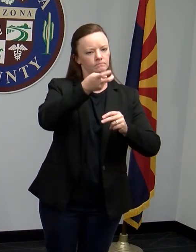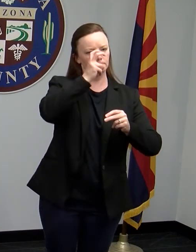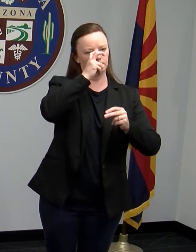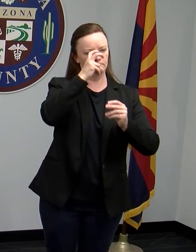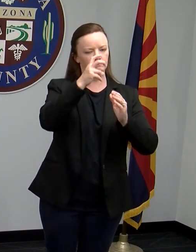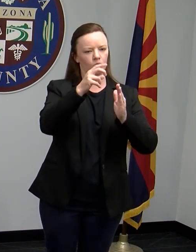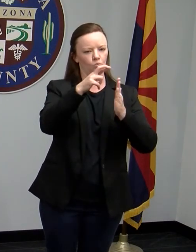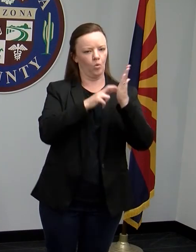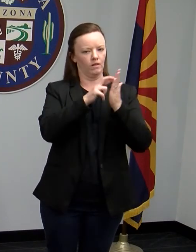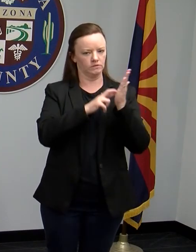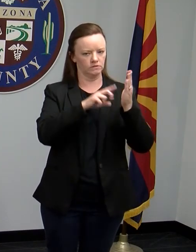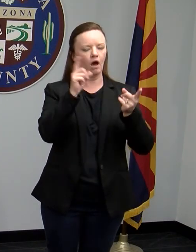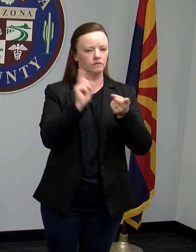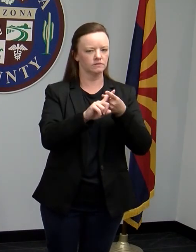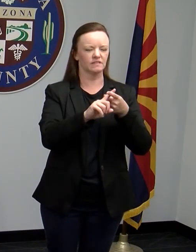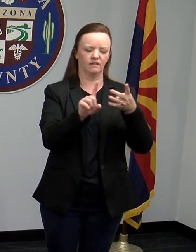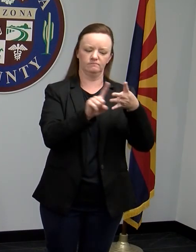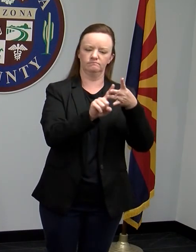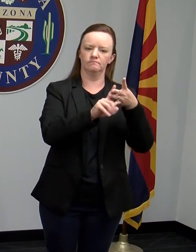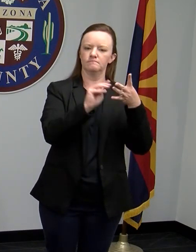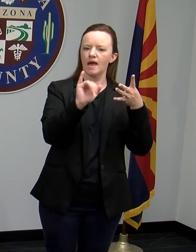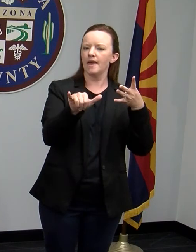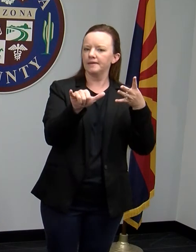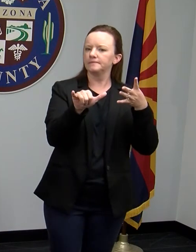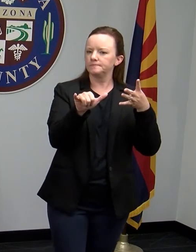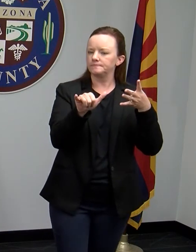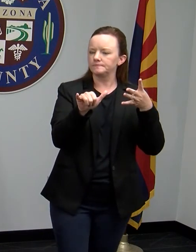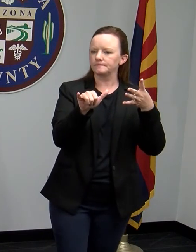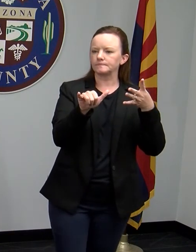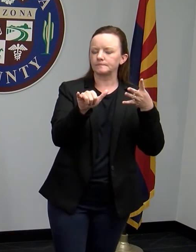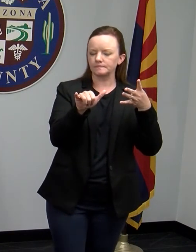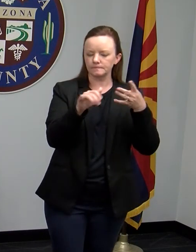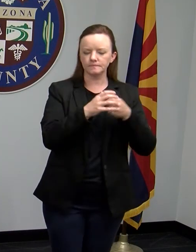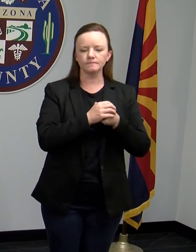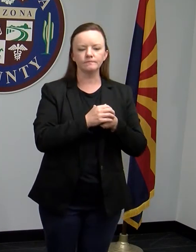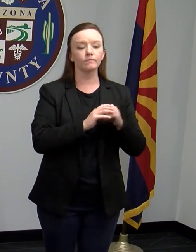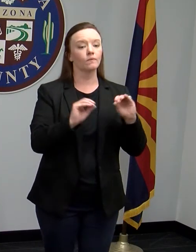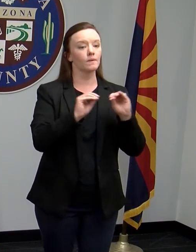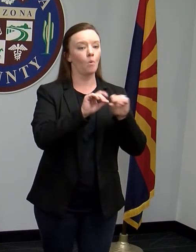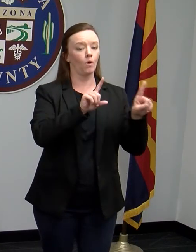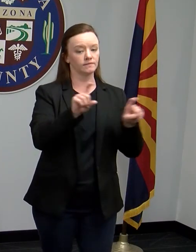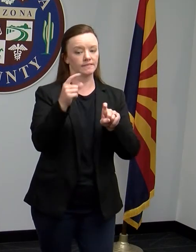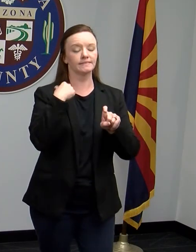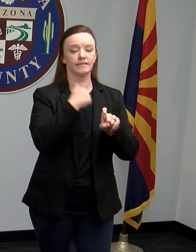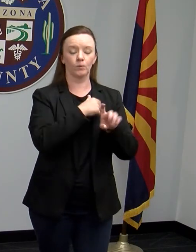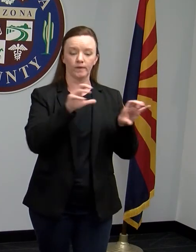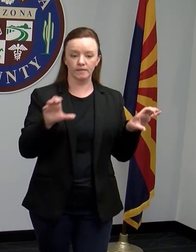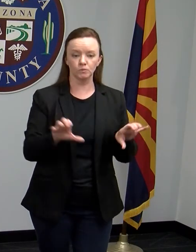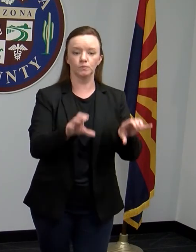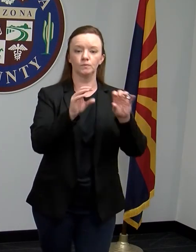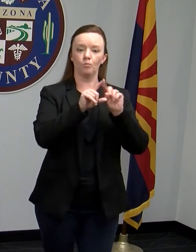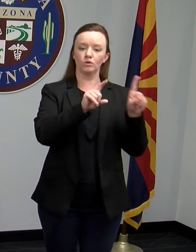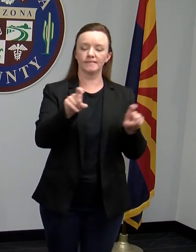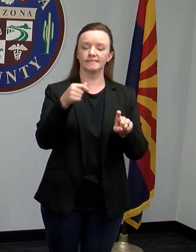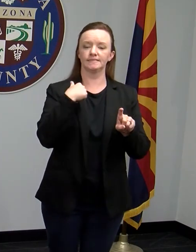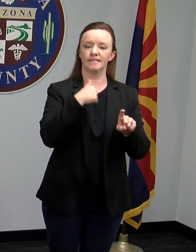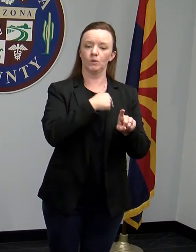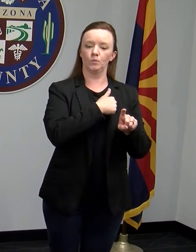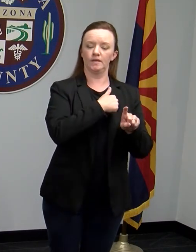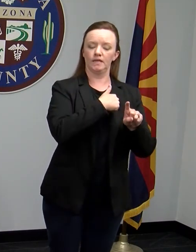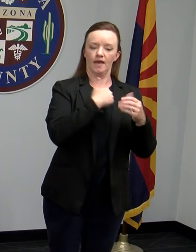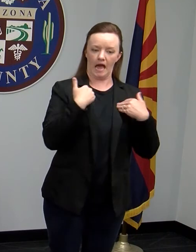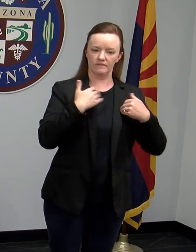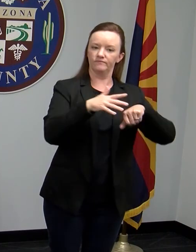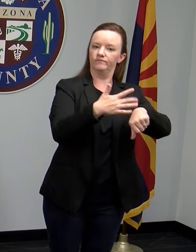until the middle of May. And I think the more testing that we can do and the more testing that we make available,